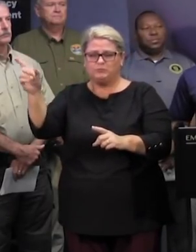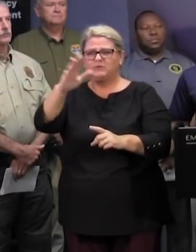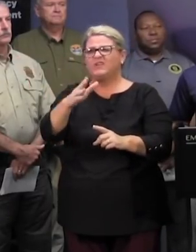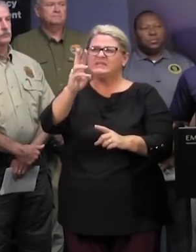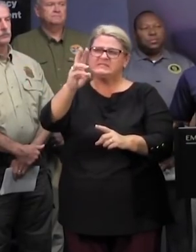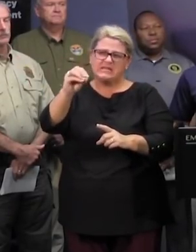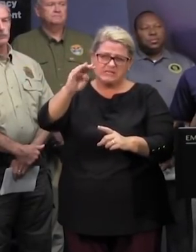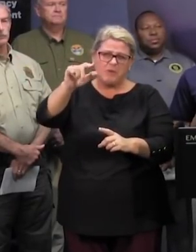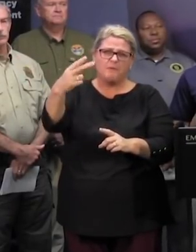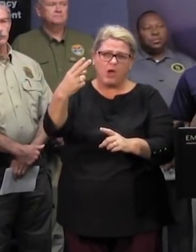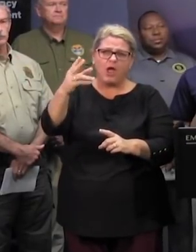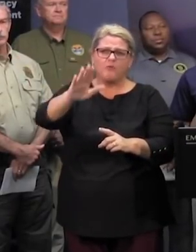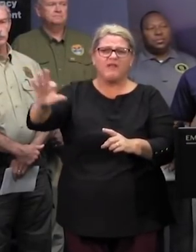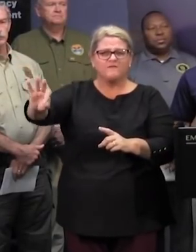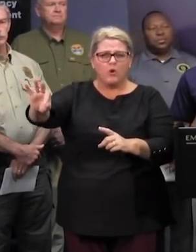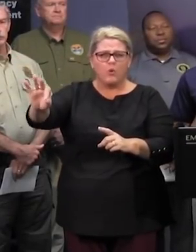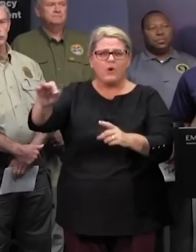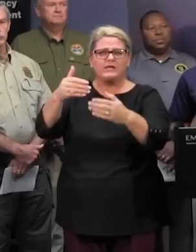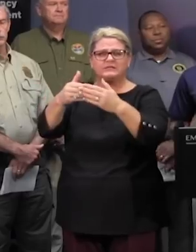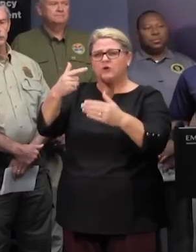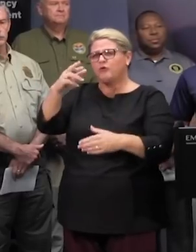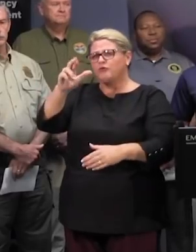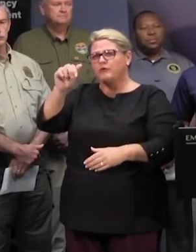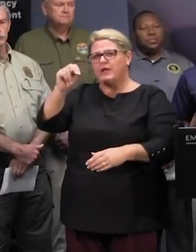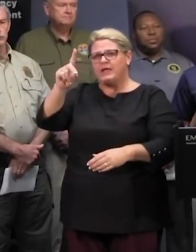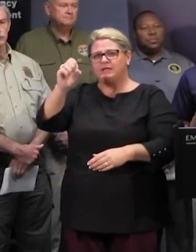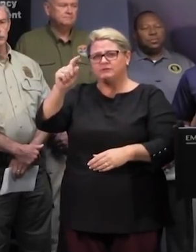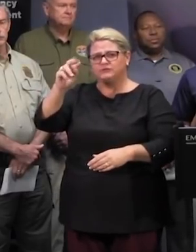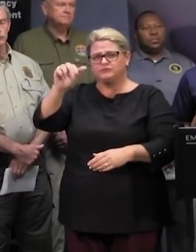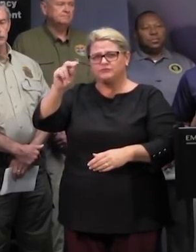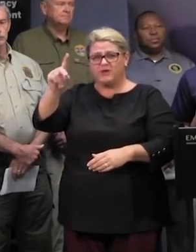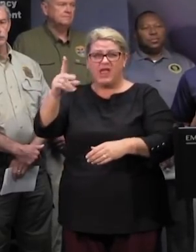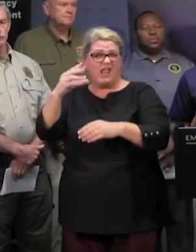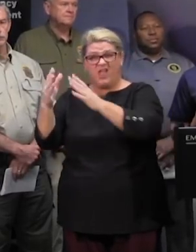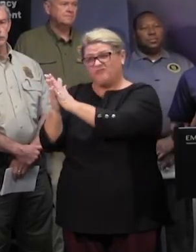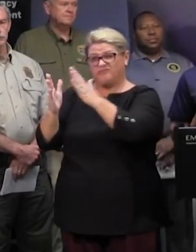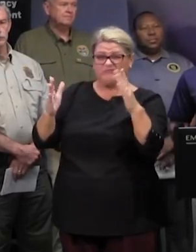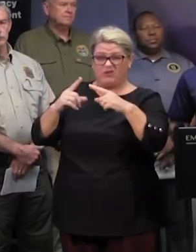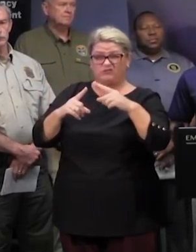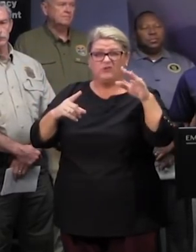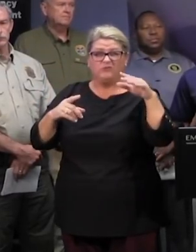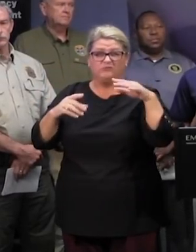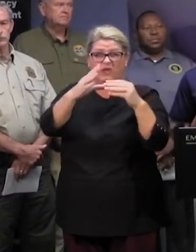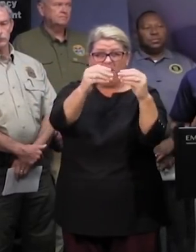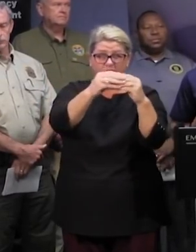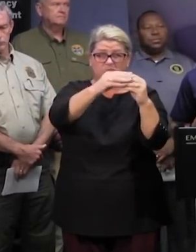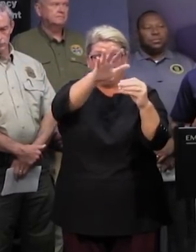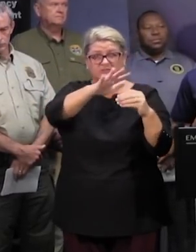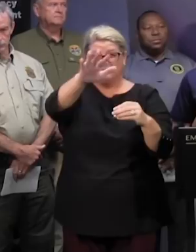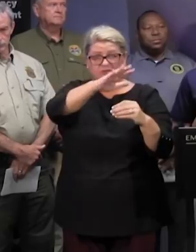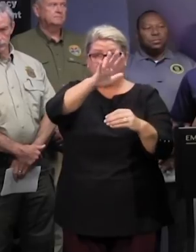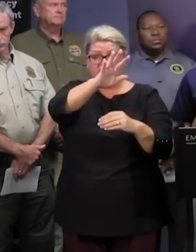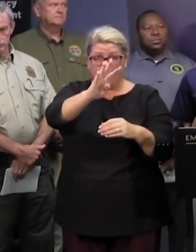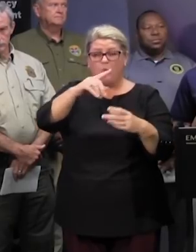60 mile an hour reports in florence and at the grand strand airport uh even over into the midlands 54 miles an hour at shaw and 53 miles